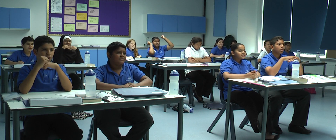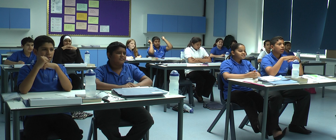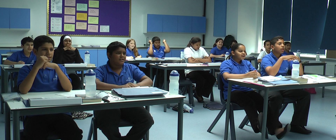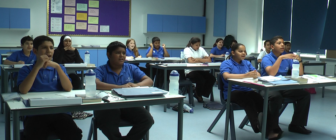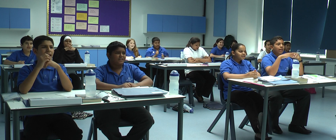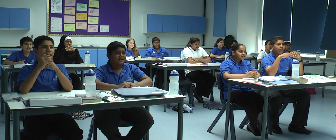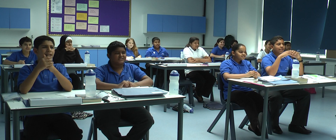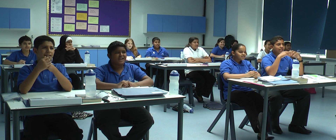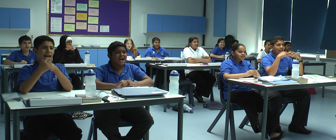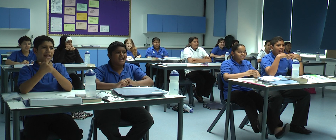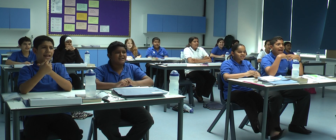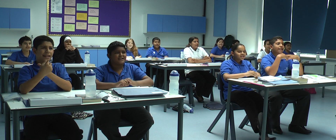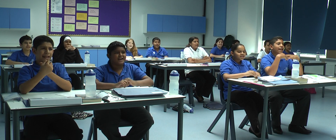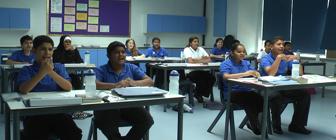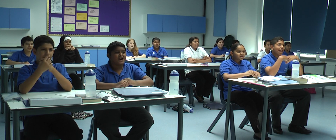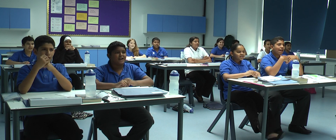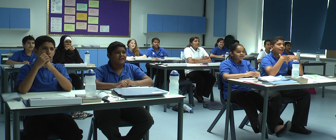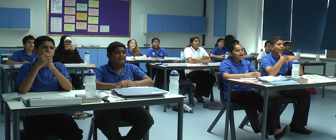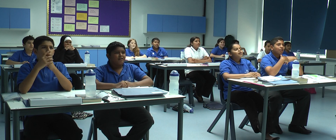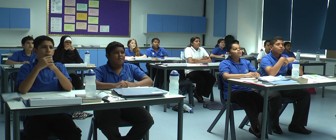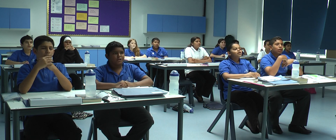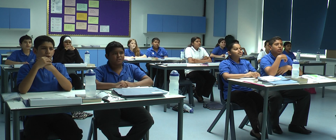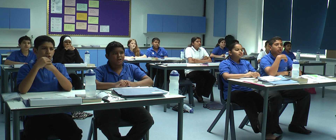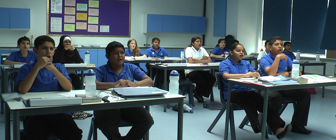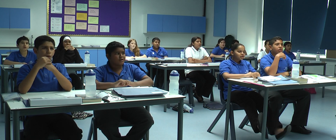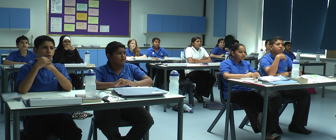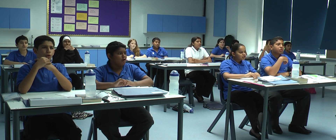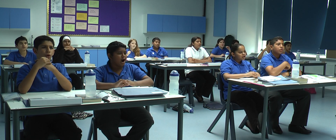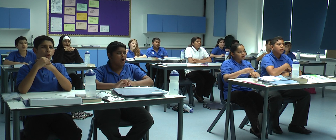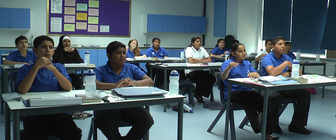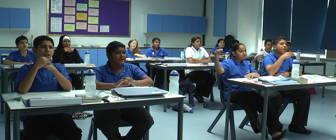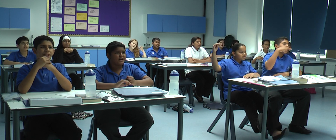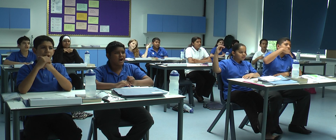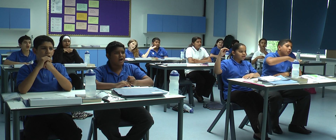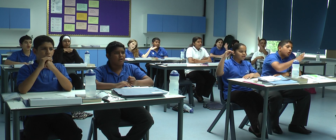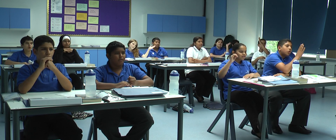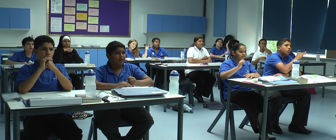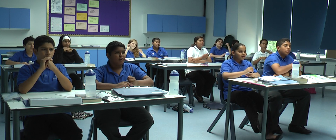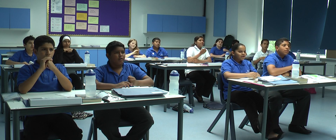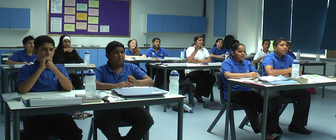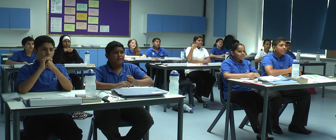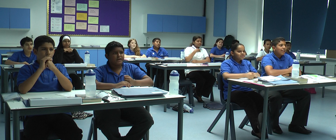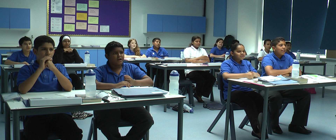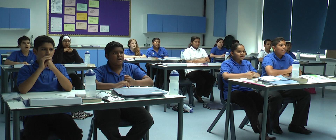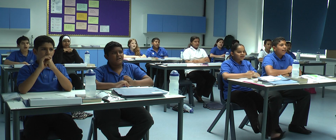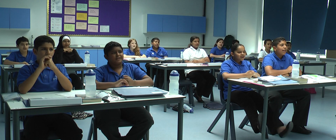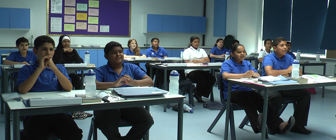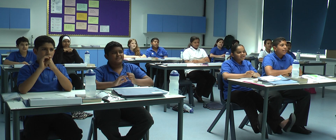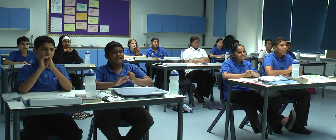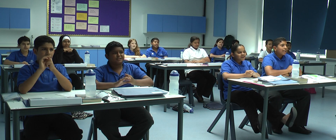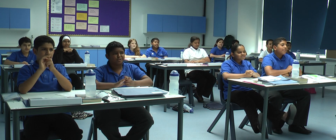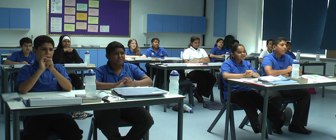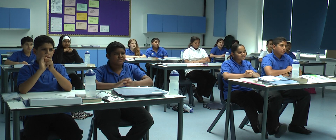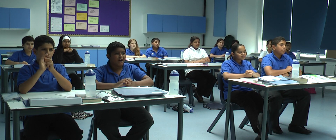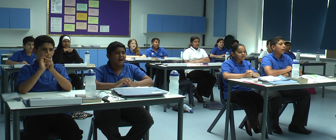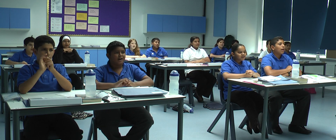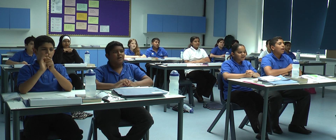It's KSA in here. We'll show you what we know. We are getting so smart.